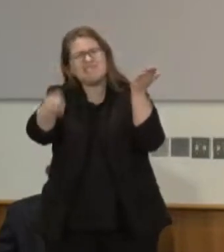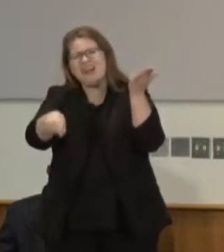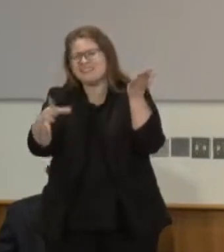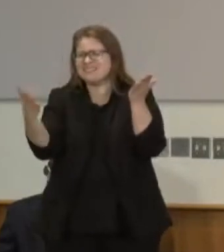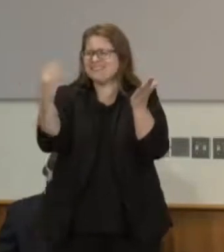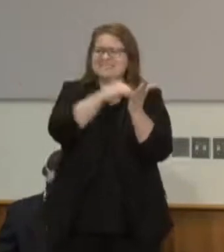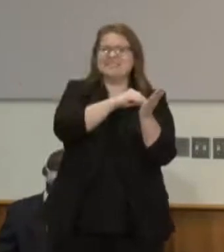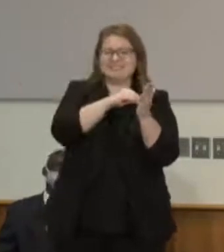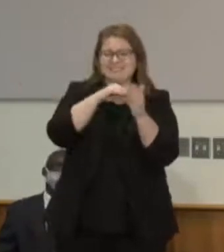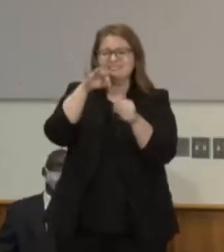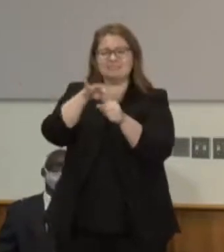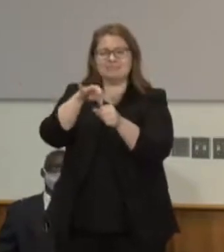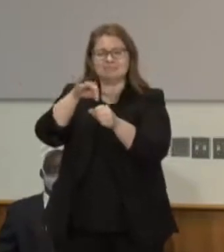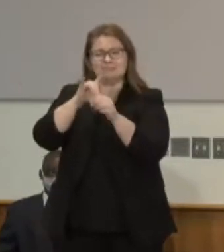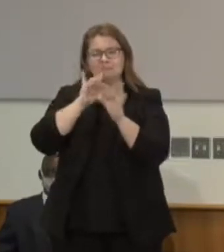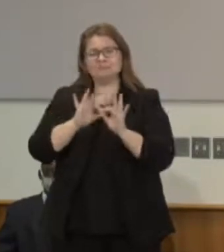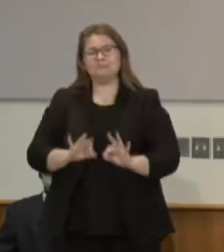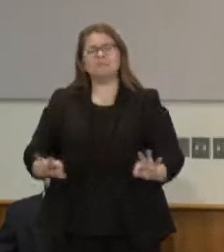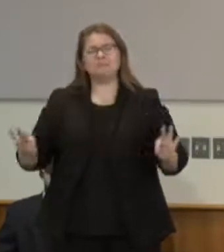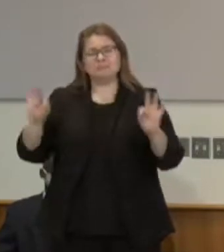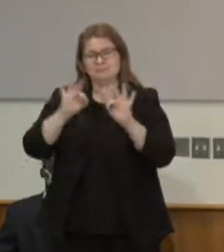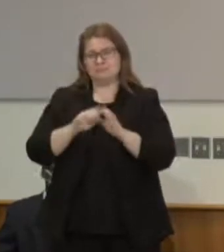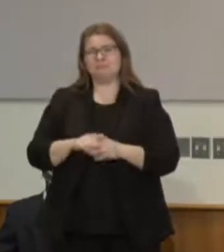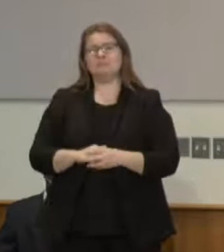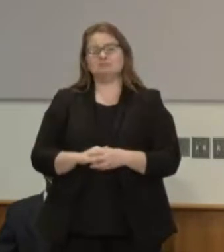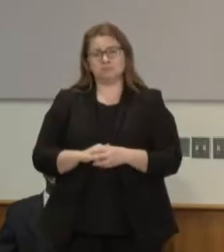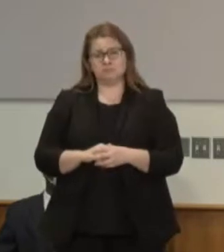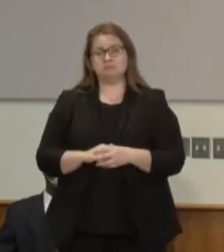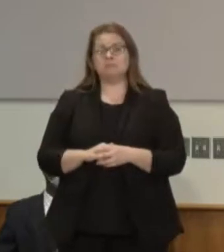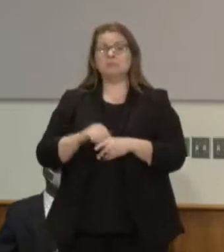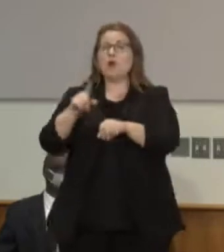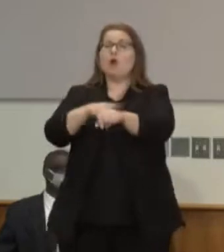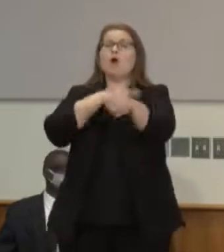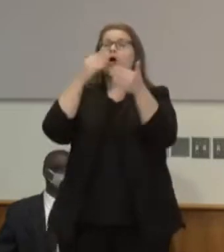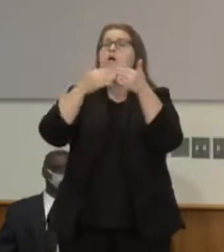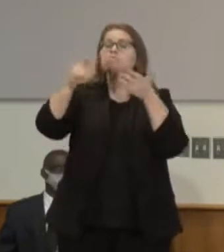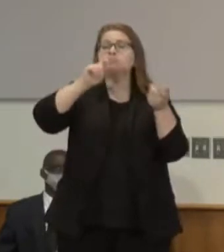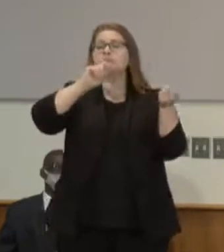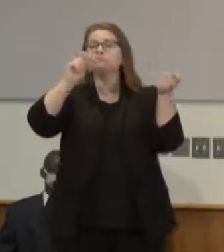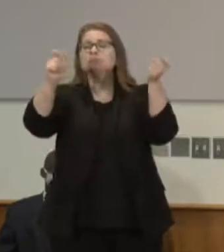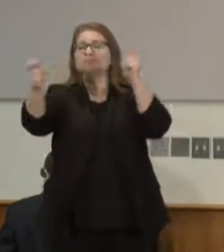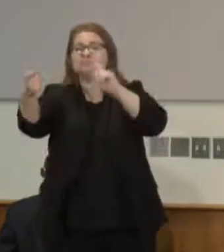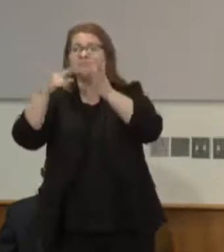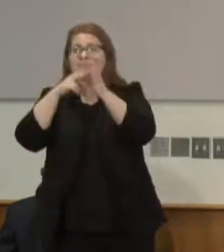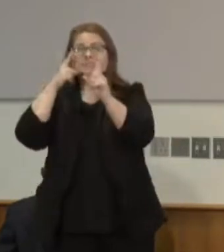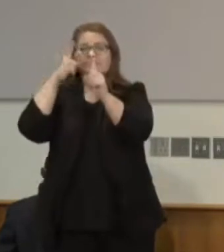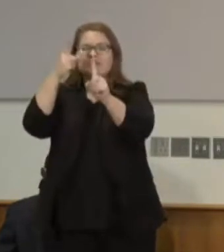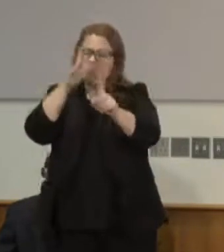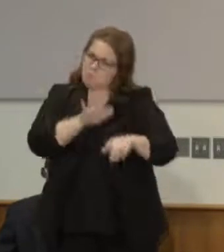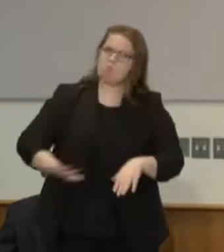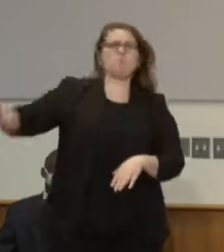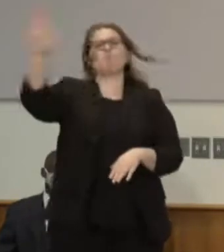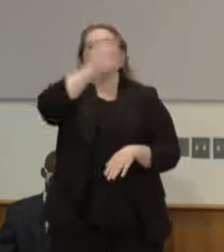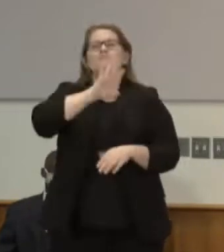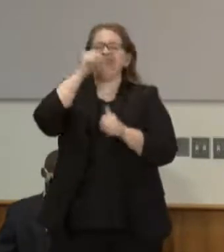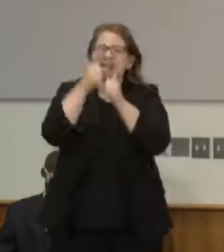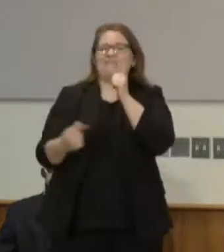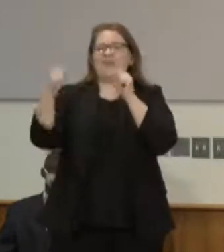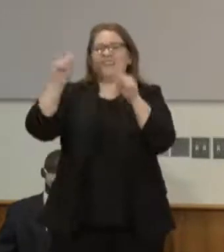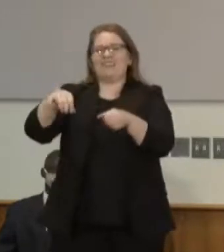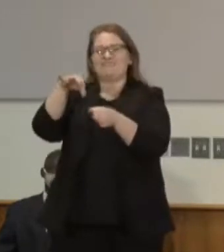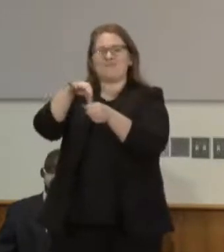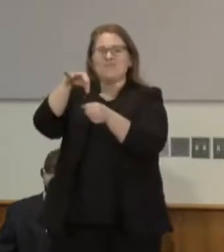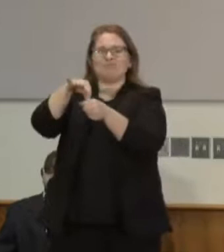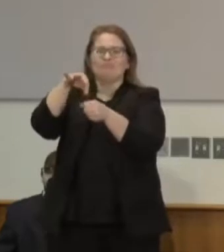moving things forward giving folks the ability to vote is the most core thing we could possibly do right